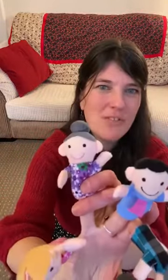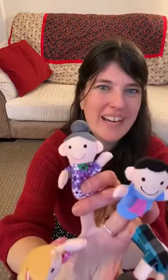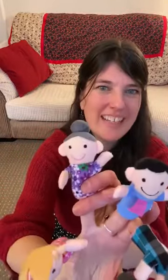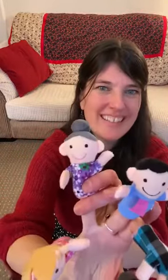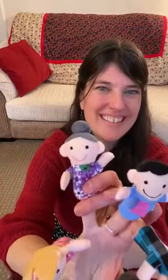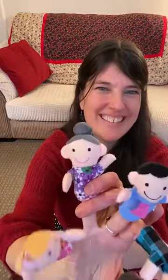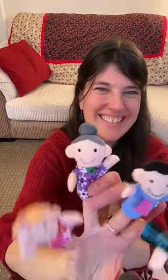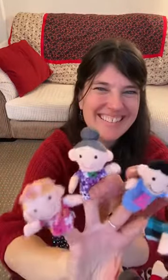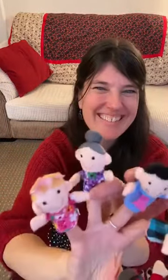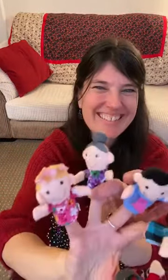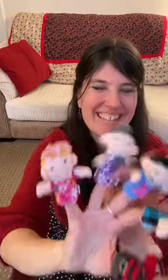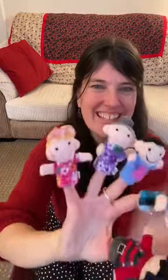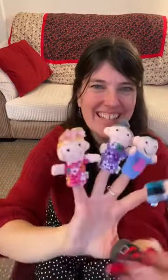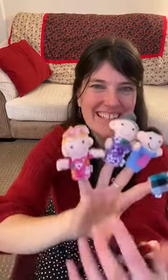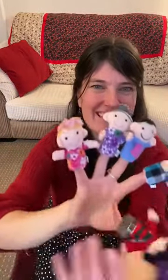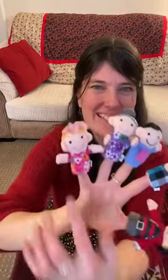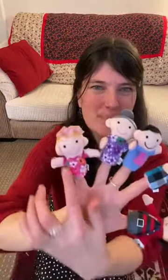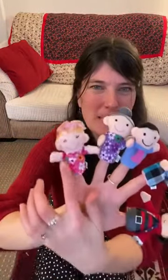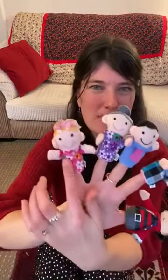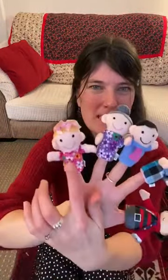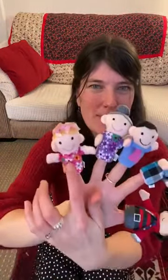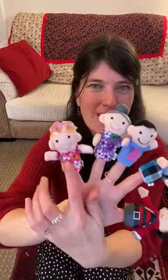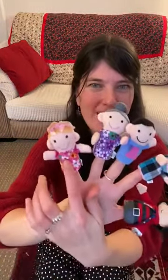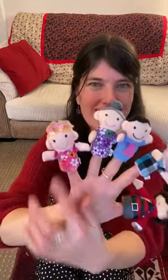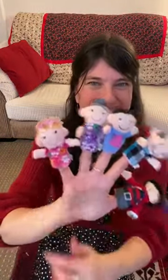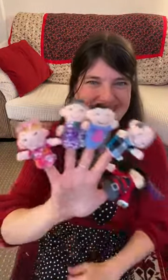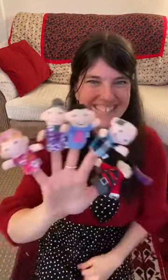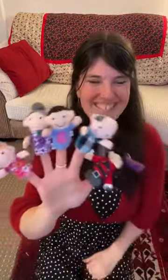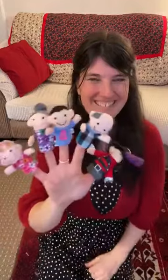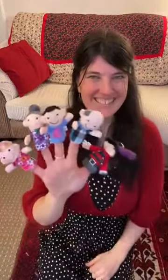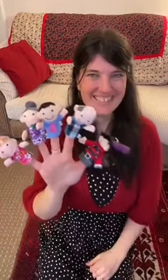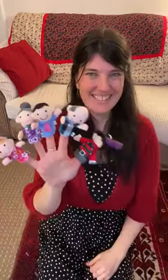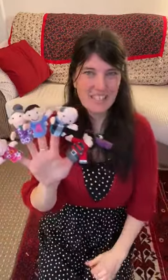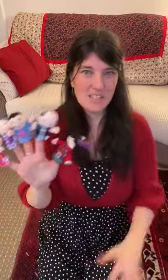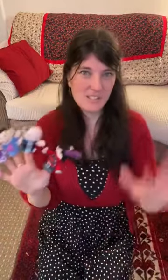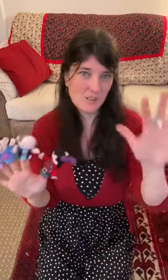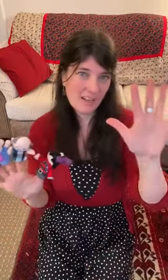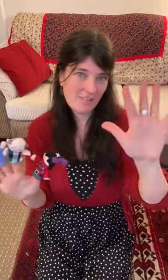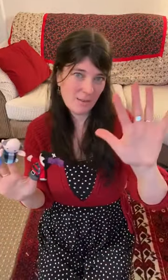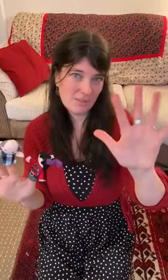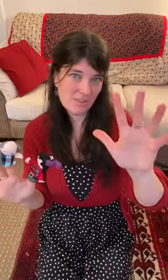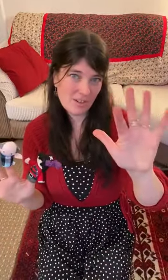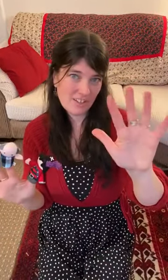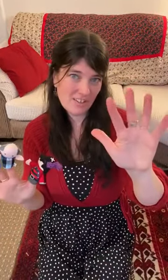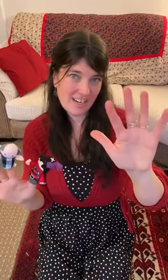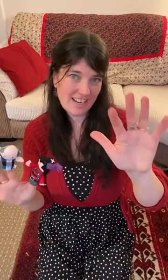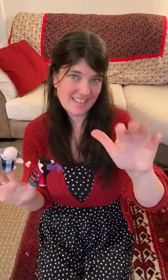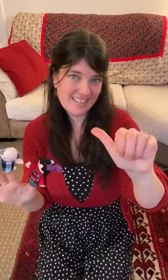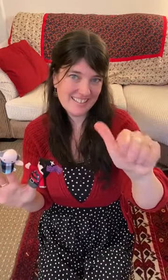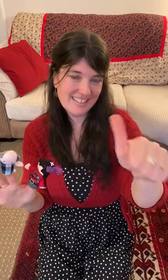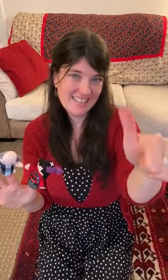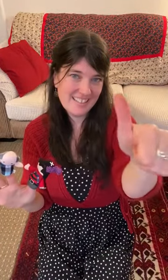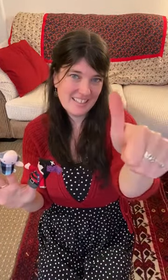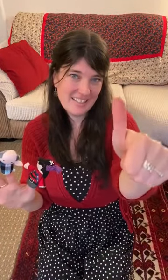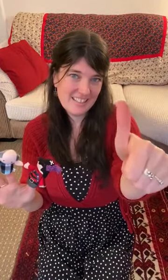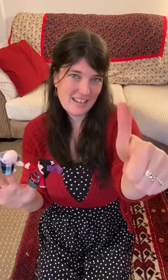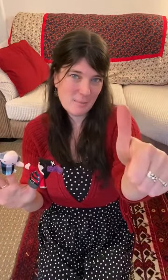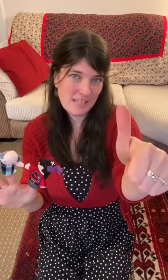Ring. And this is Baby Small. So you have them too on your hand. Tommy